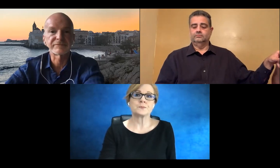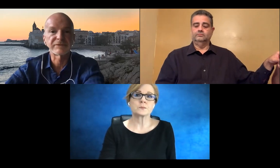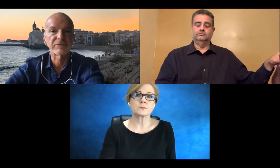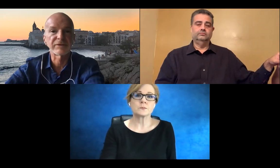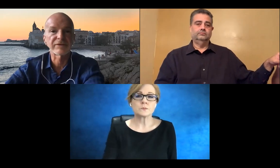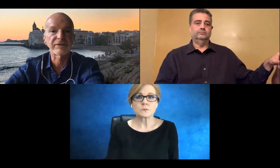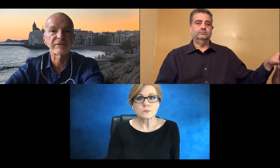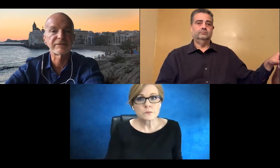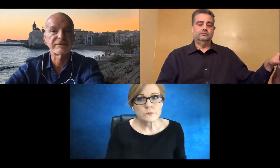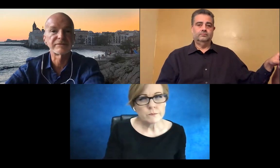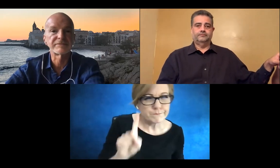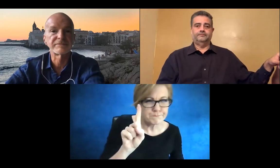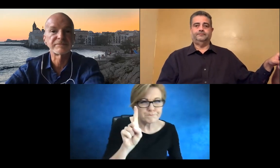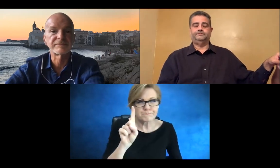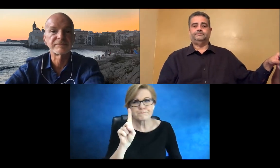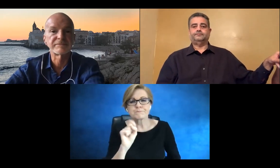One second.